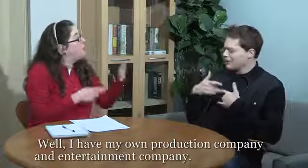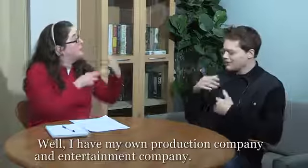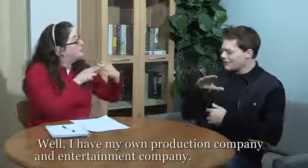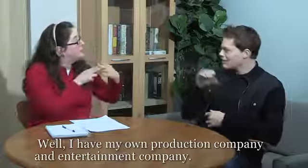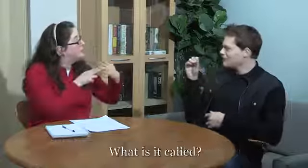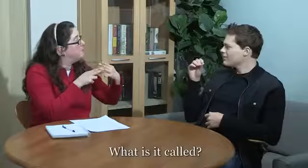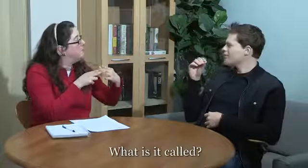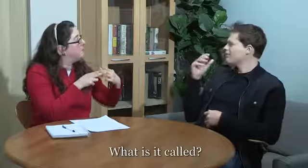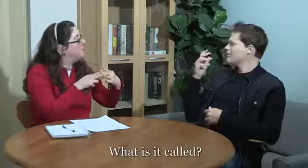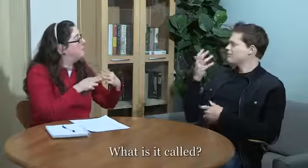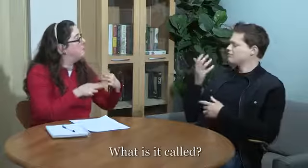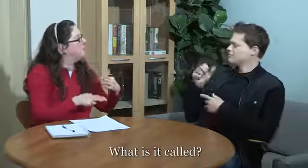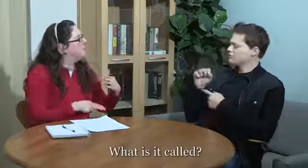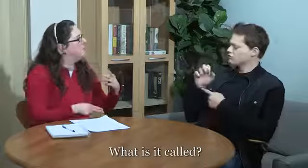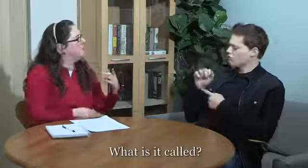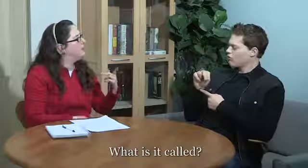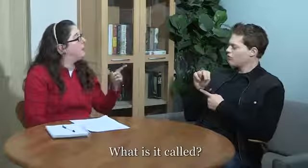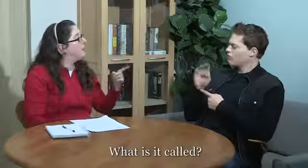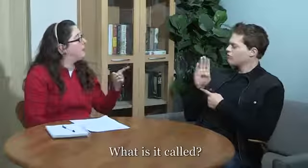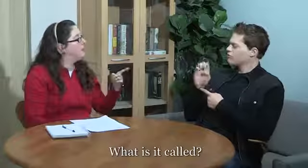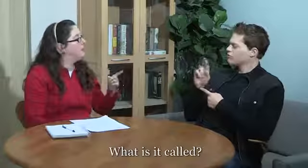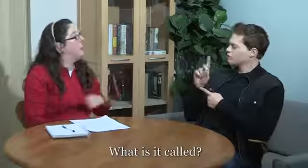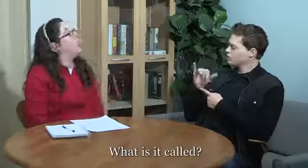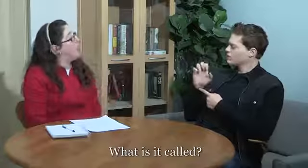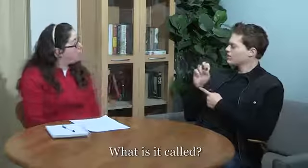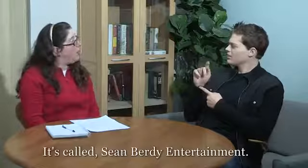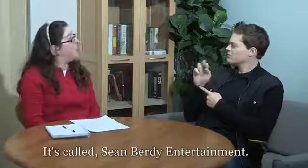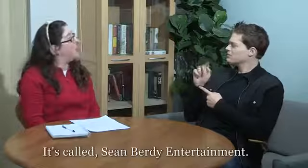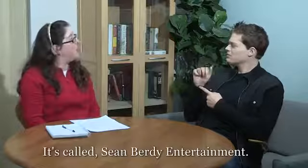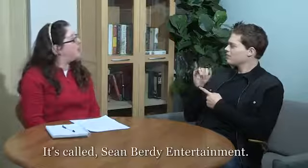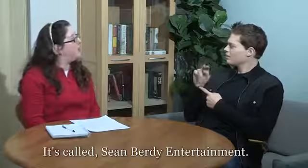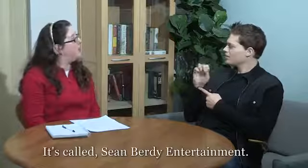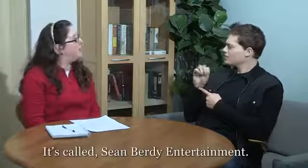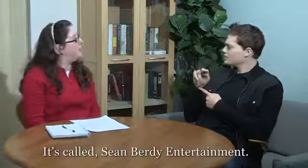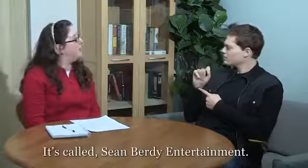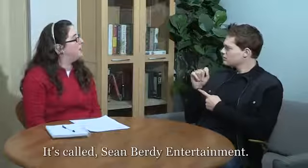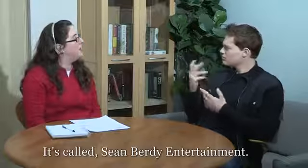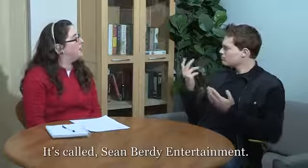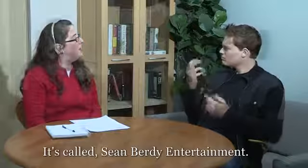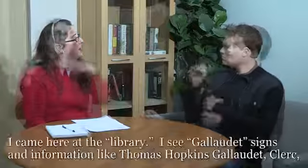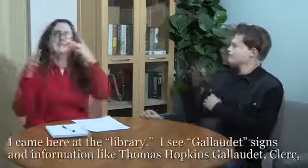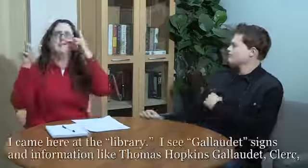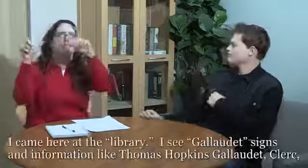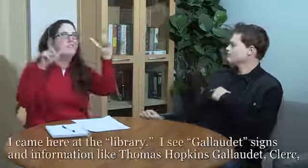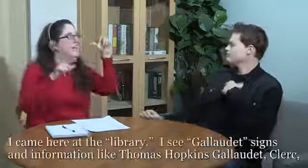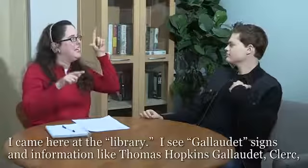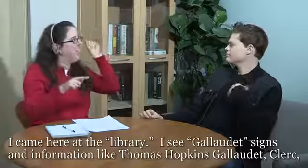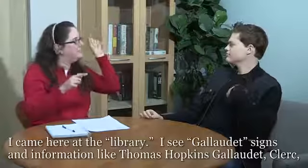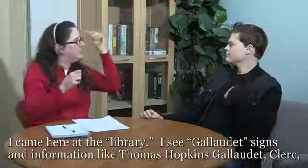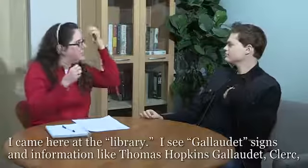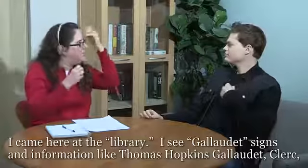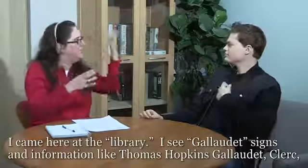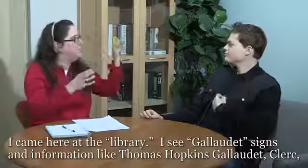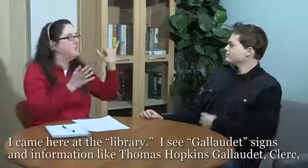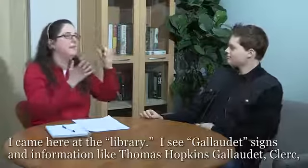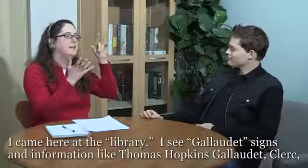and entertainment company. That is Sean Birdie Entertainment. You know, I'm here in the library, and I see